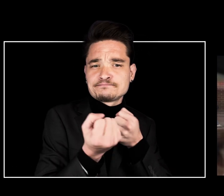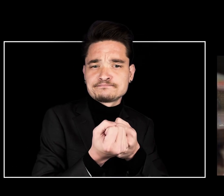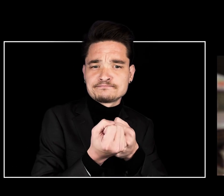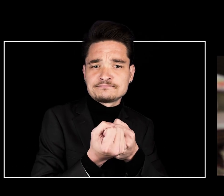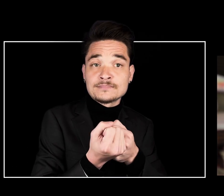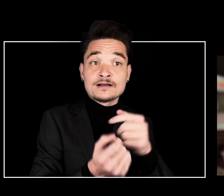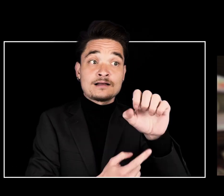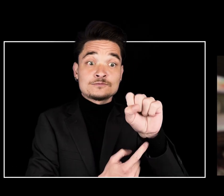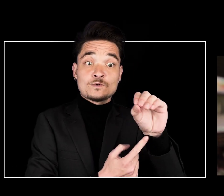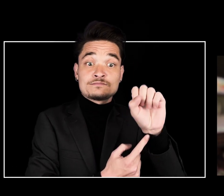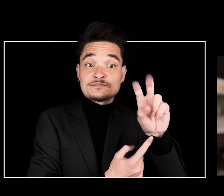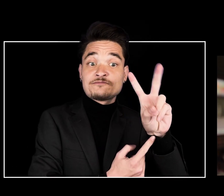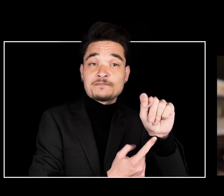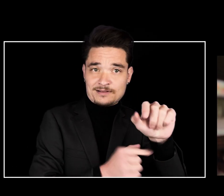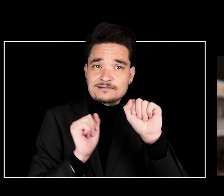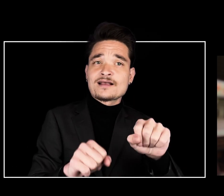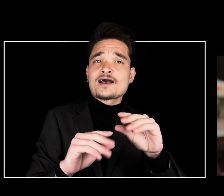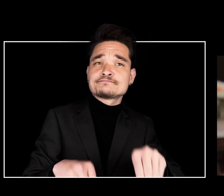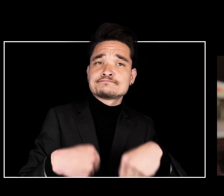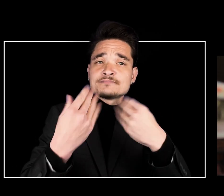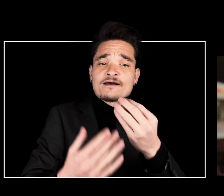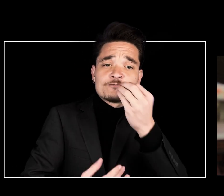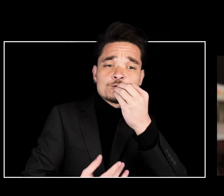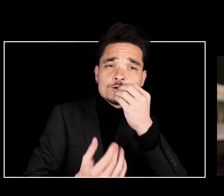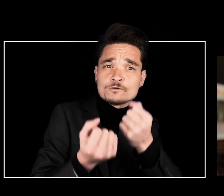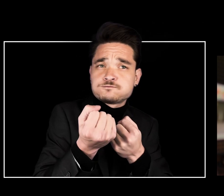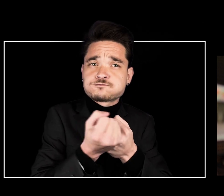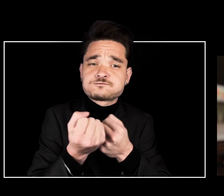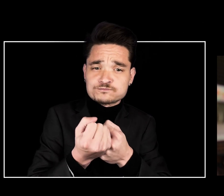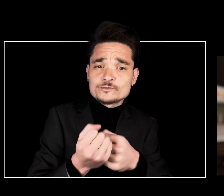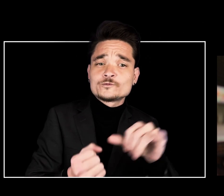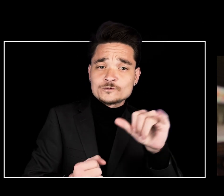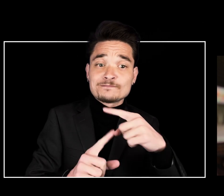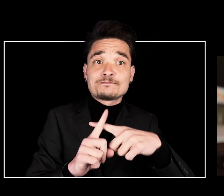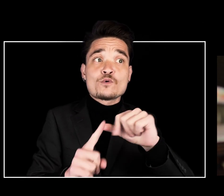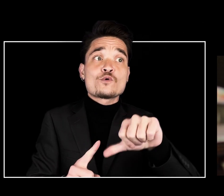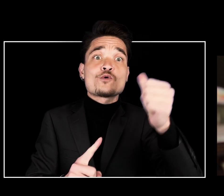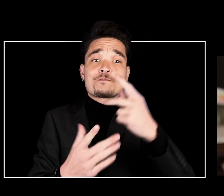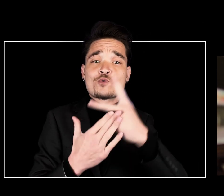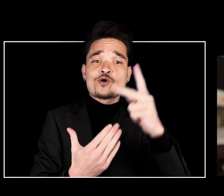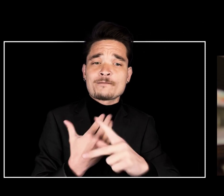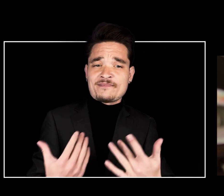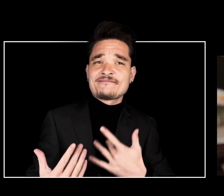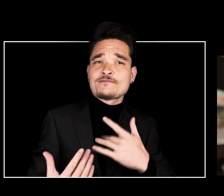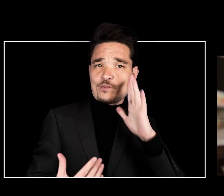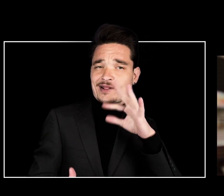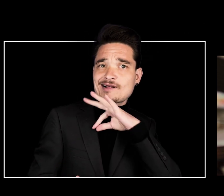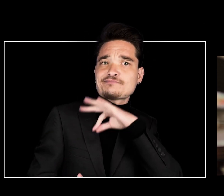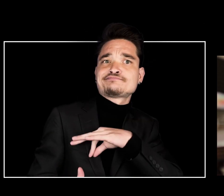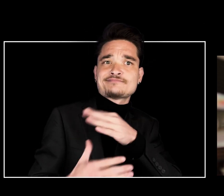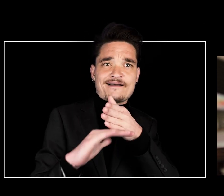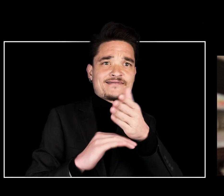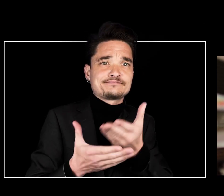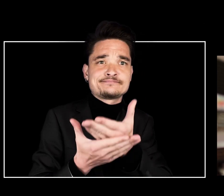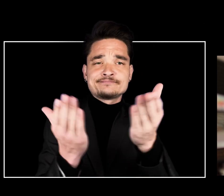SOS Vermont can also help you get access to food assistance and other programs you might need if you've been affected by a